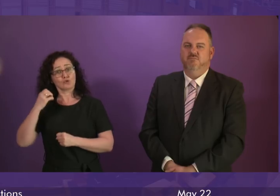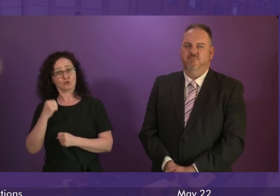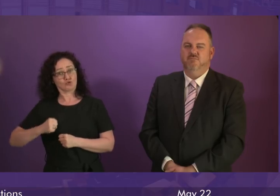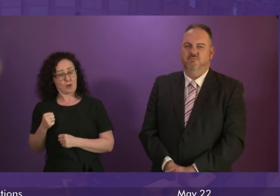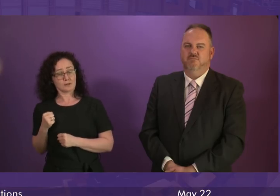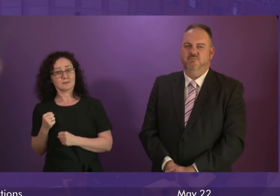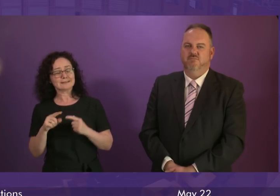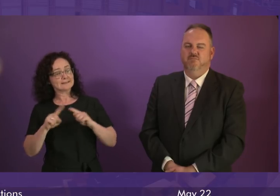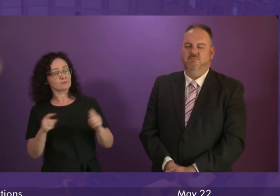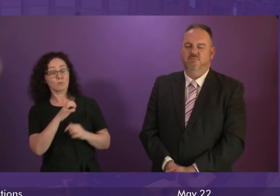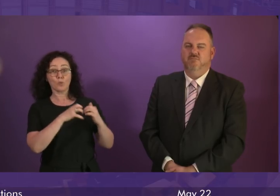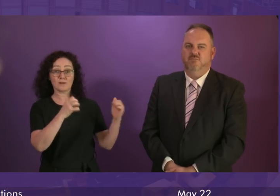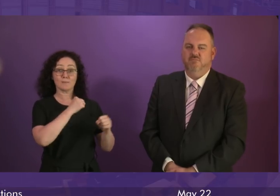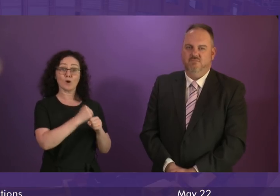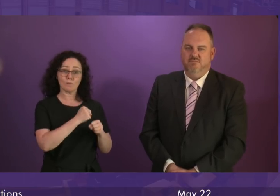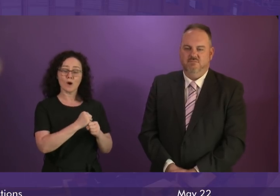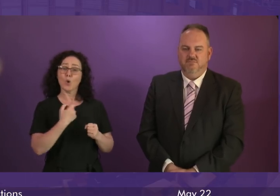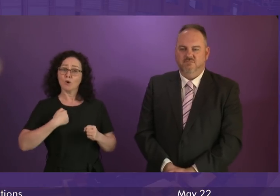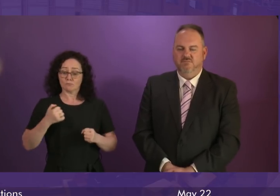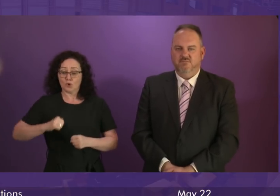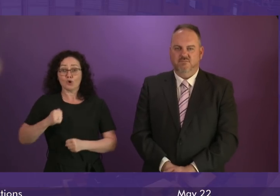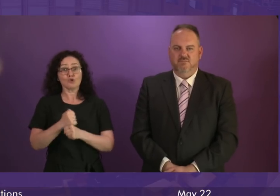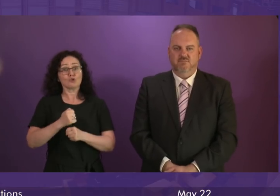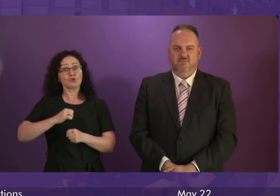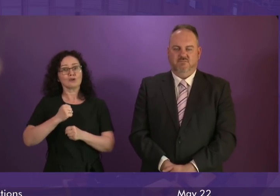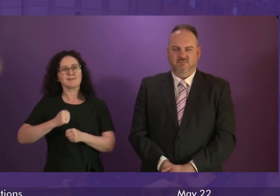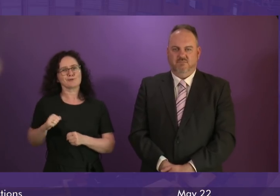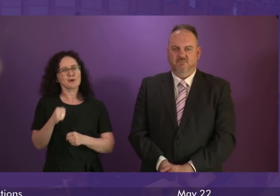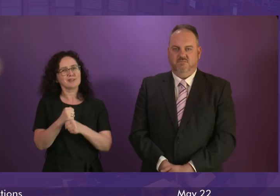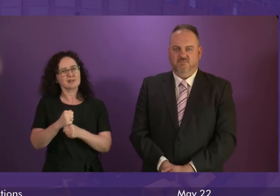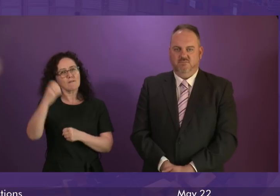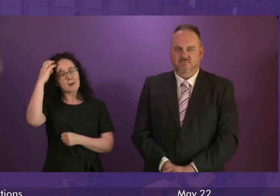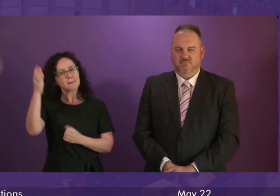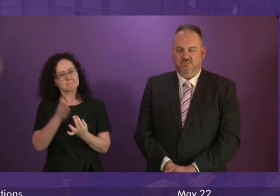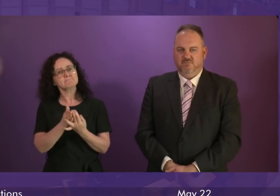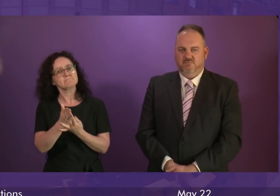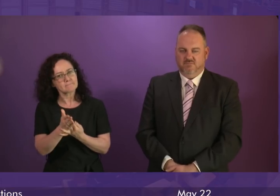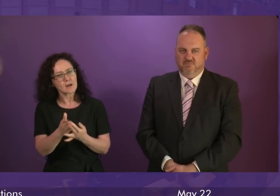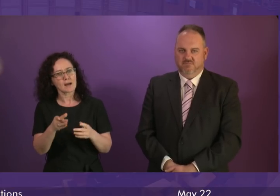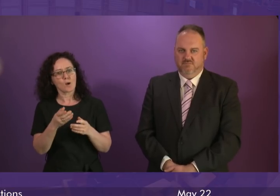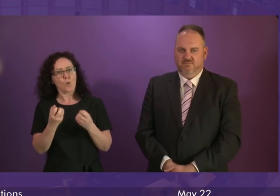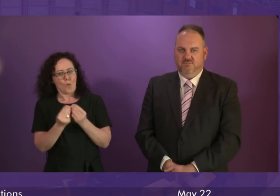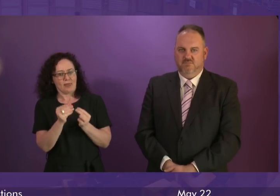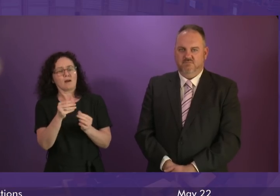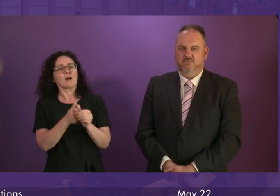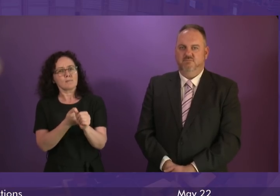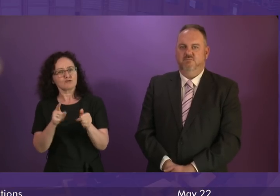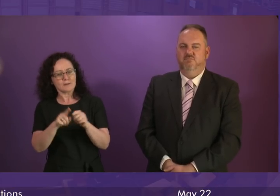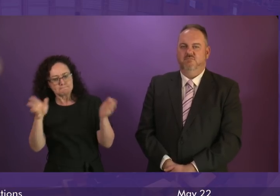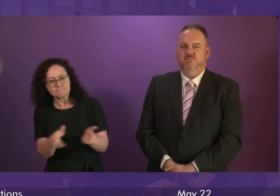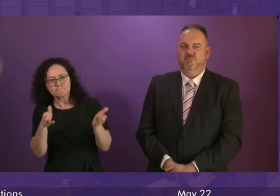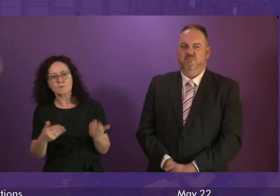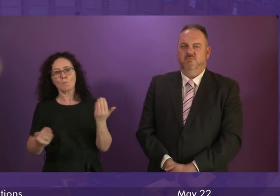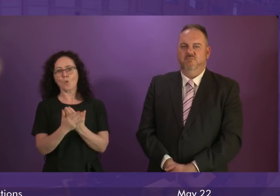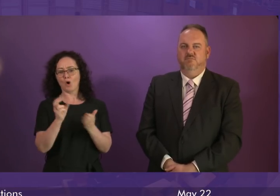intervened with Bifab that that company still exists today, able to compete for contracts. I want to see more of that